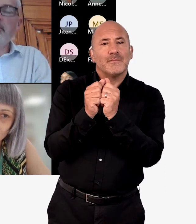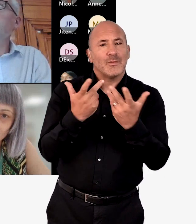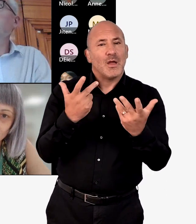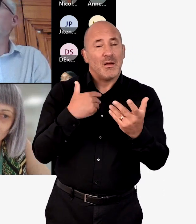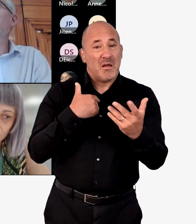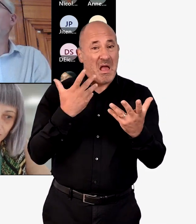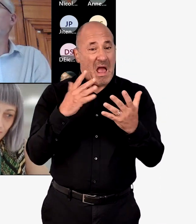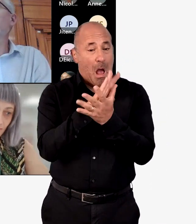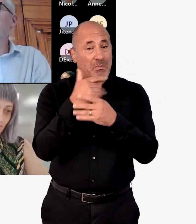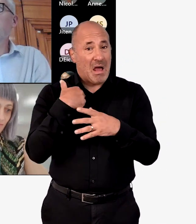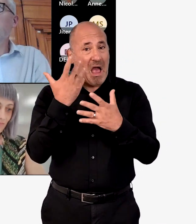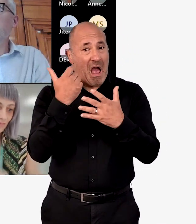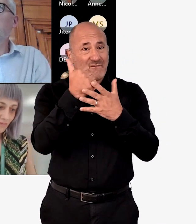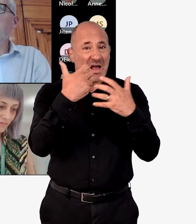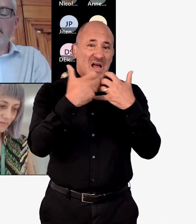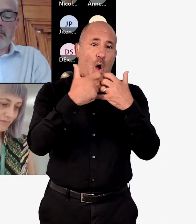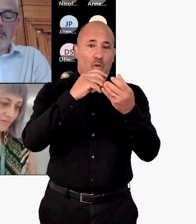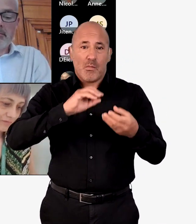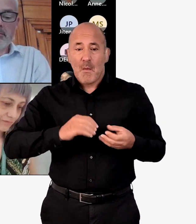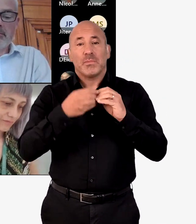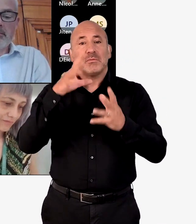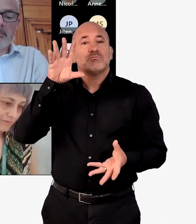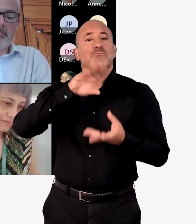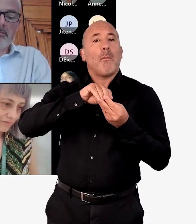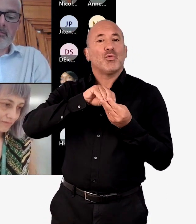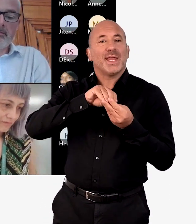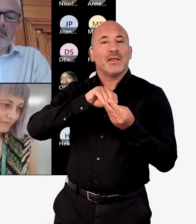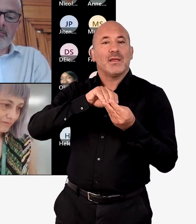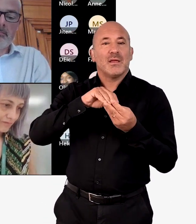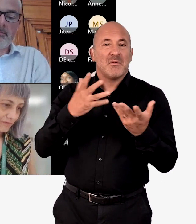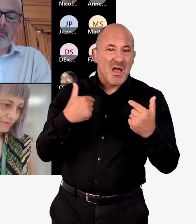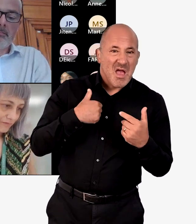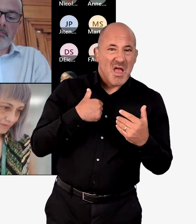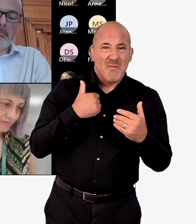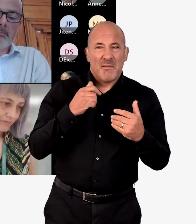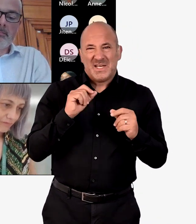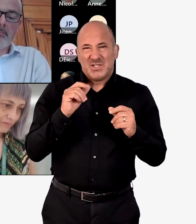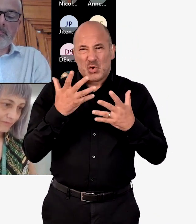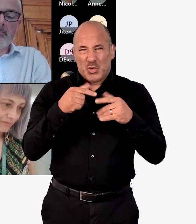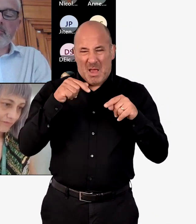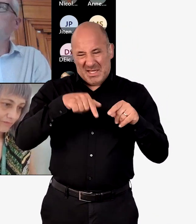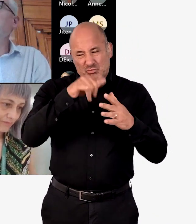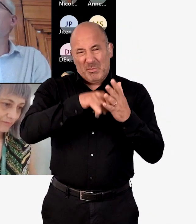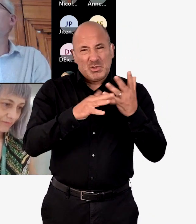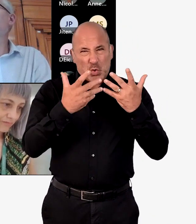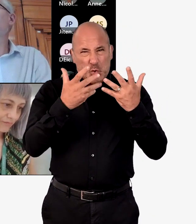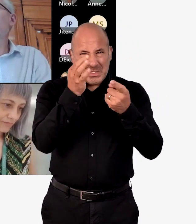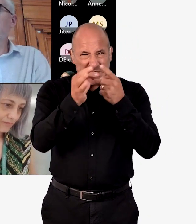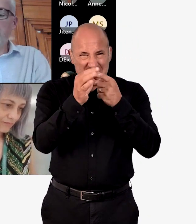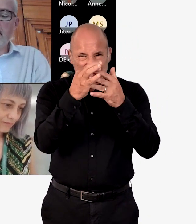of this plan was worthwhile and be very happy to help advise on the creation of such a summary version. One